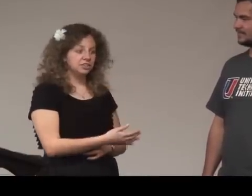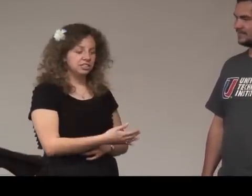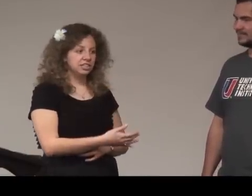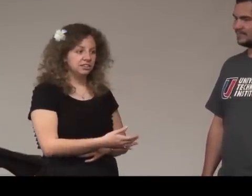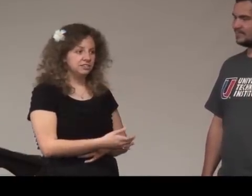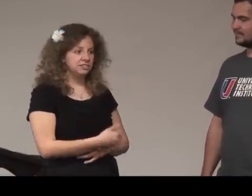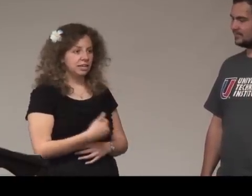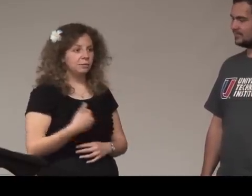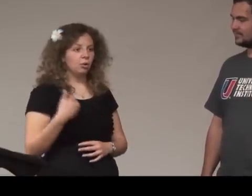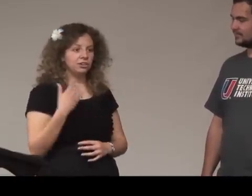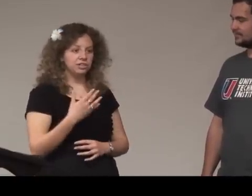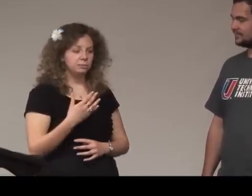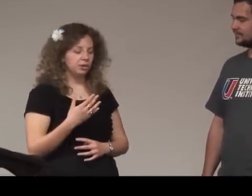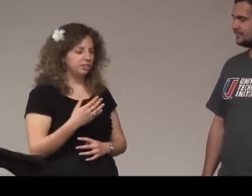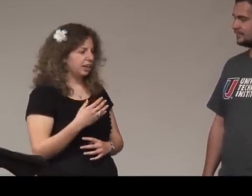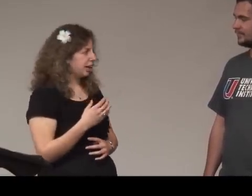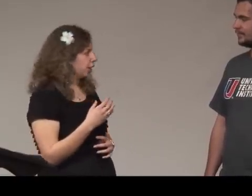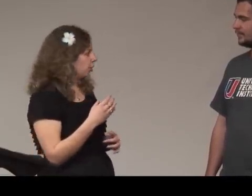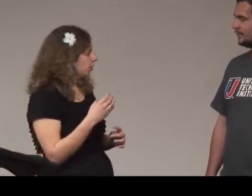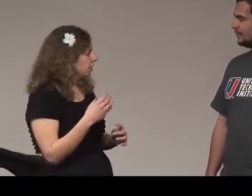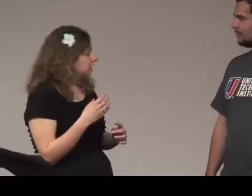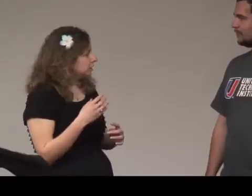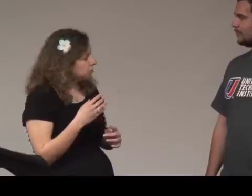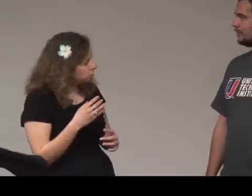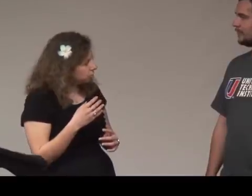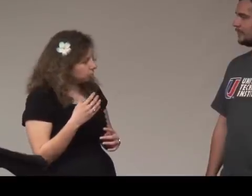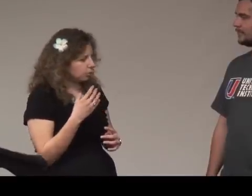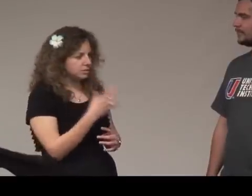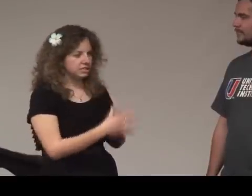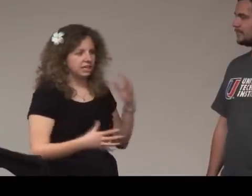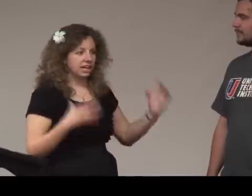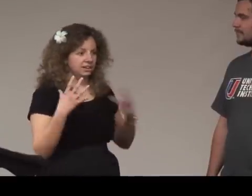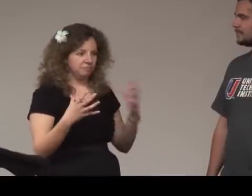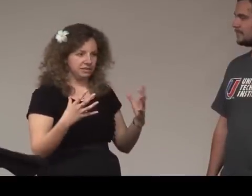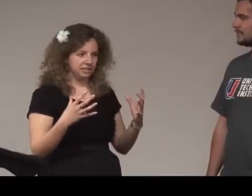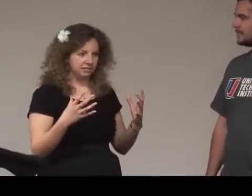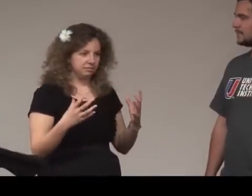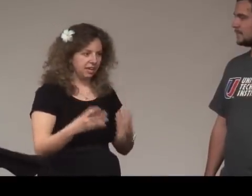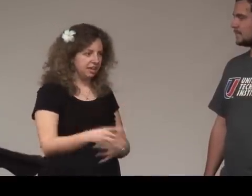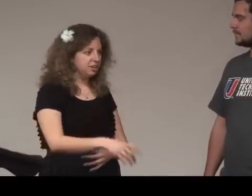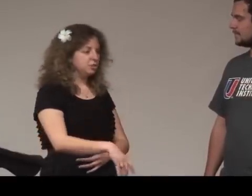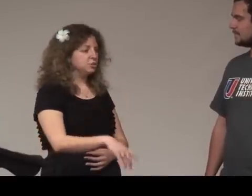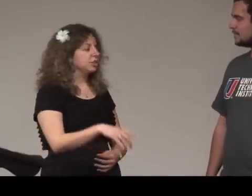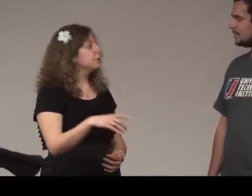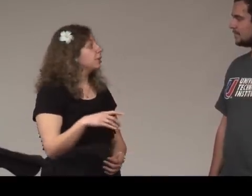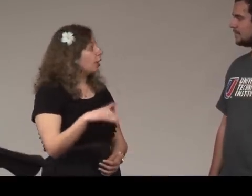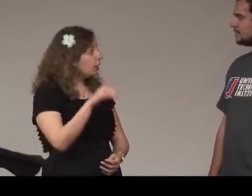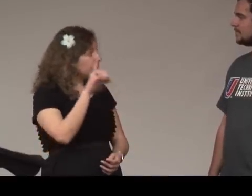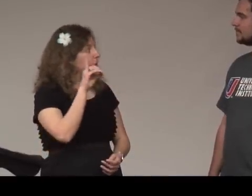understand his name or at this point then I could go what was it I kind of missed it okay so then I would go oh